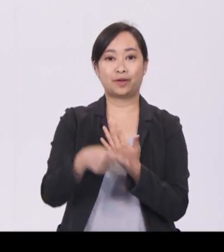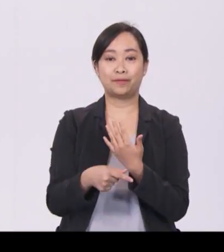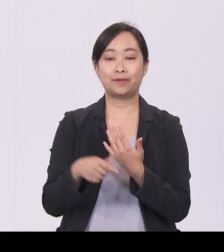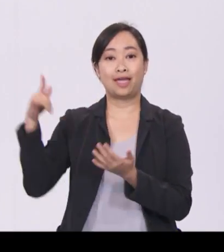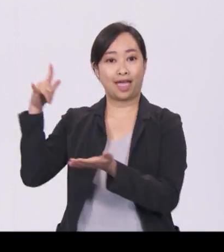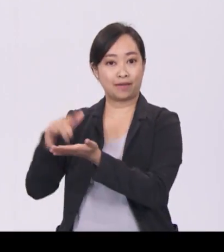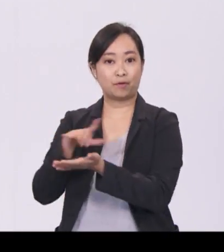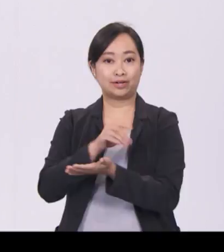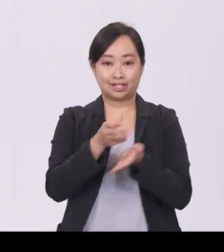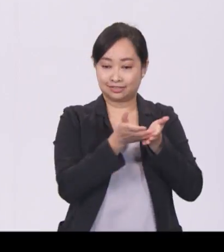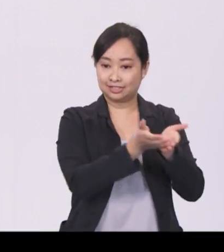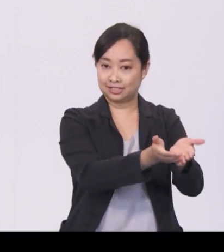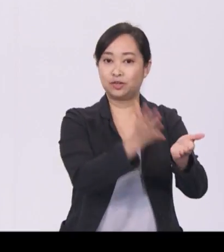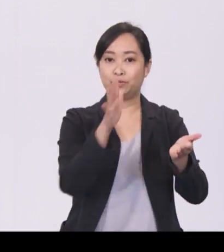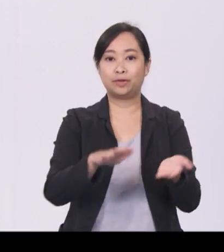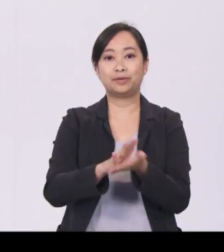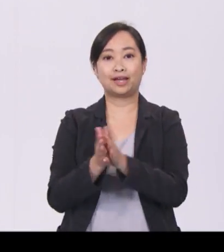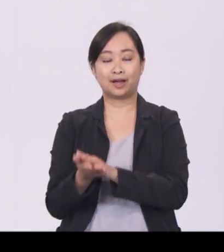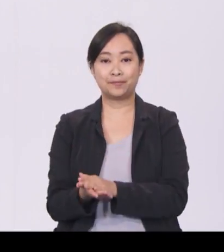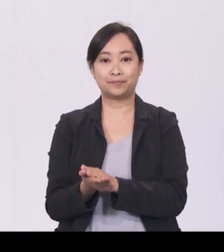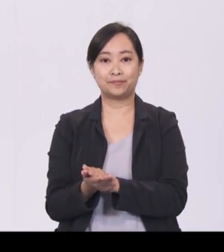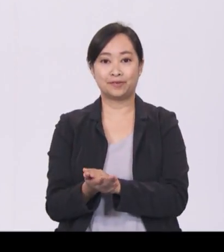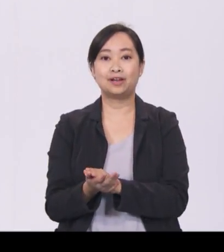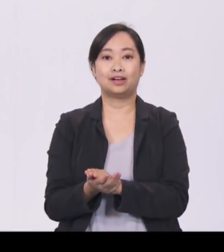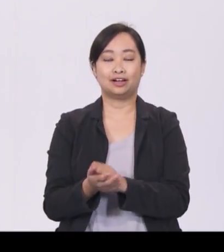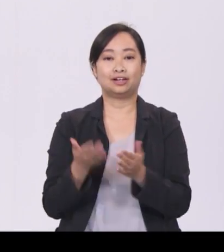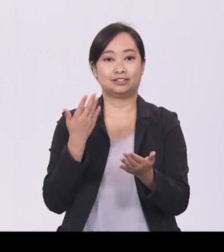for companies to develop, test and use new technologies.